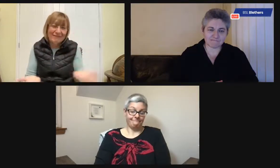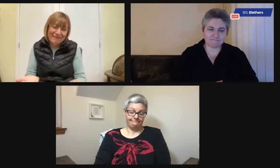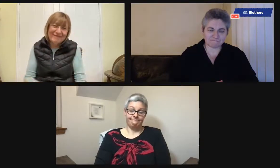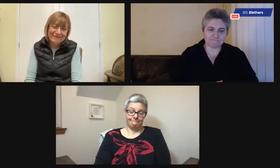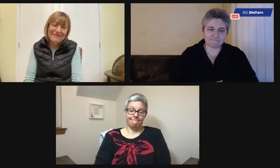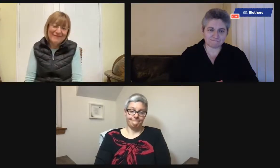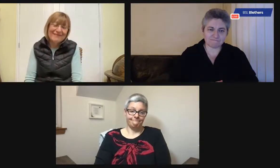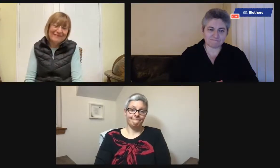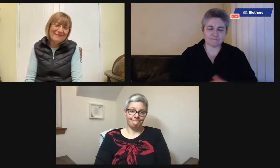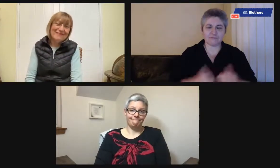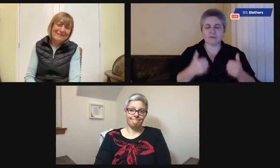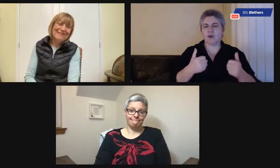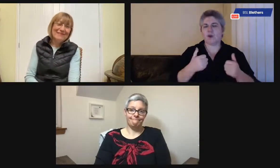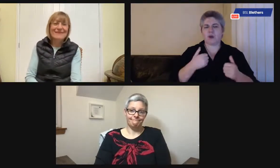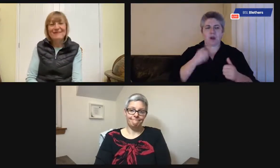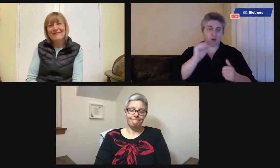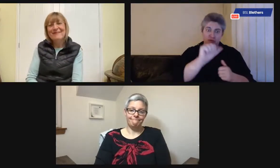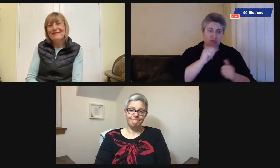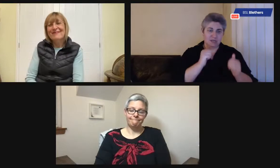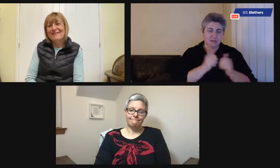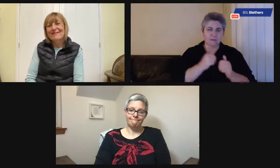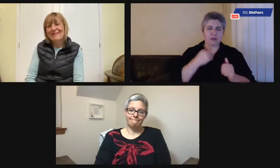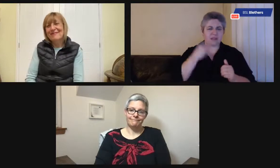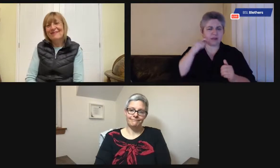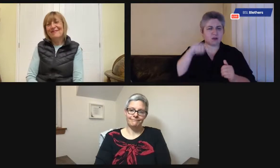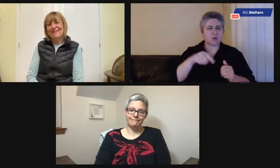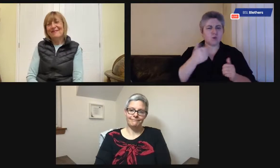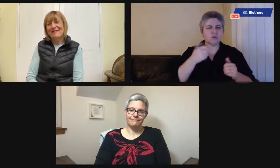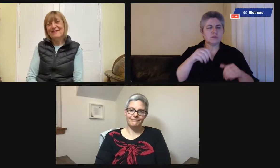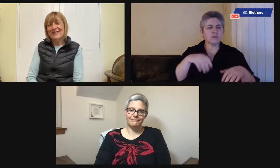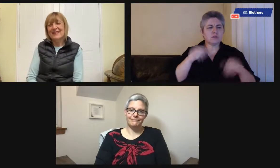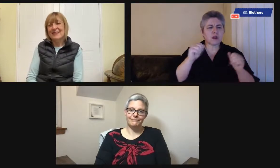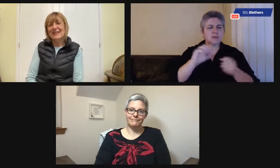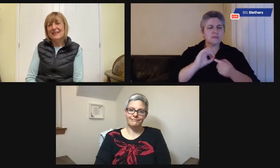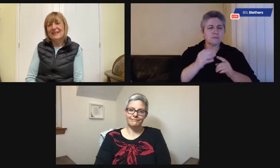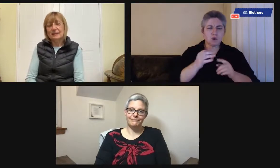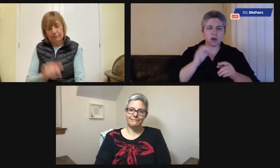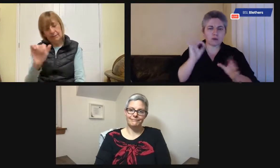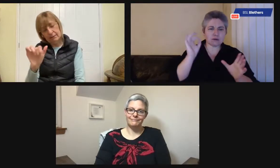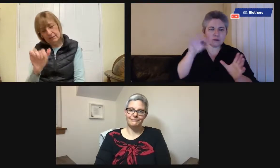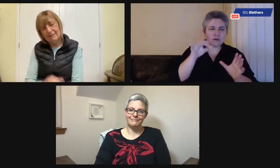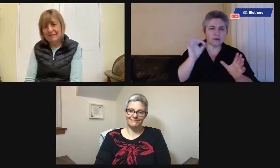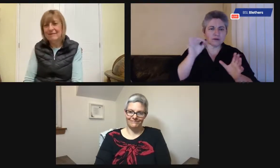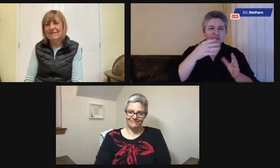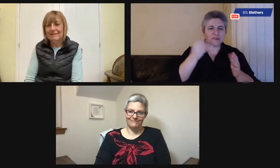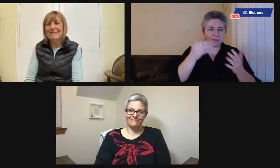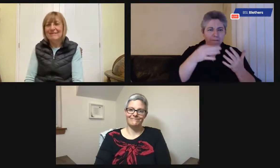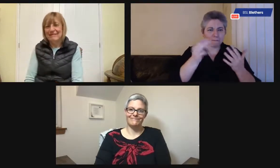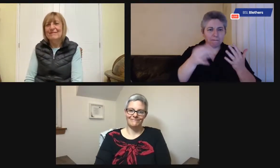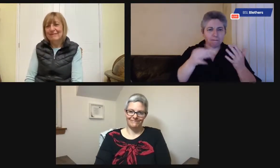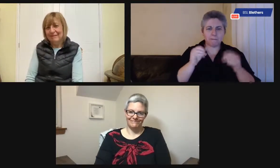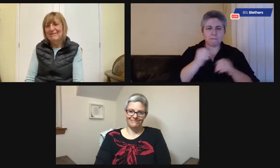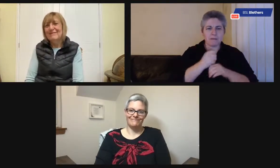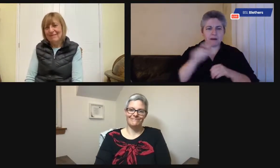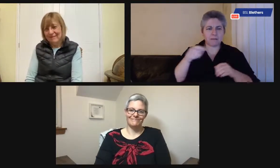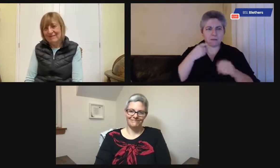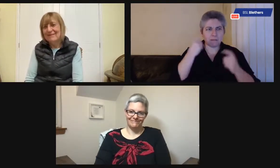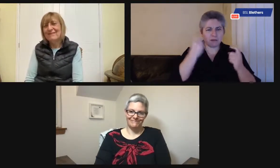lot to cover. There's so much you can do. I absolutely agree. This is a good starting point, I think,